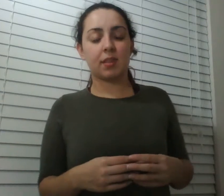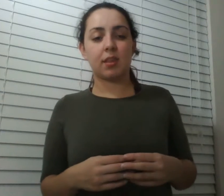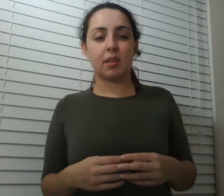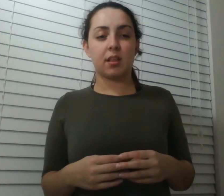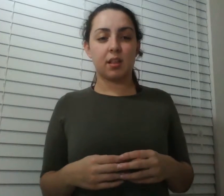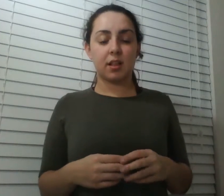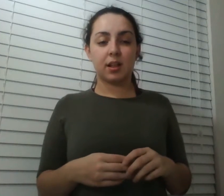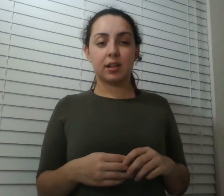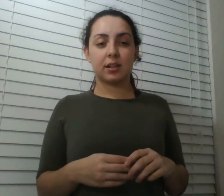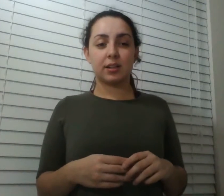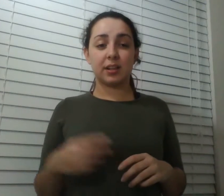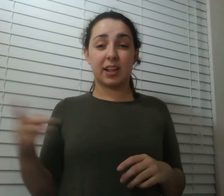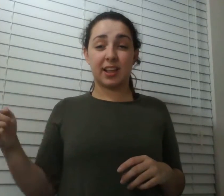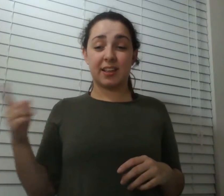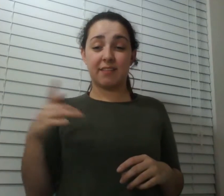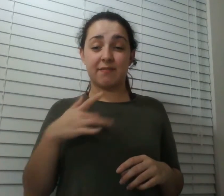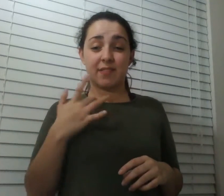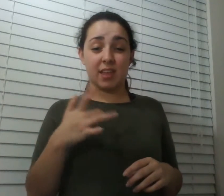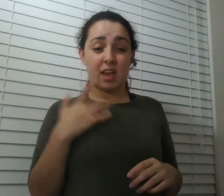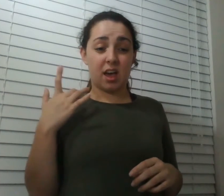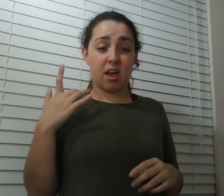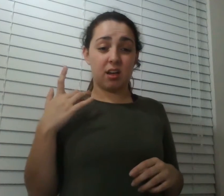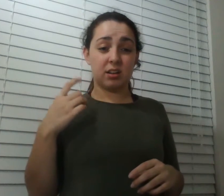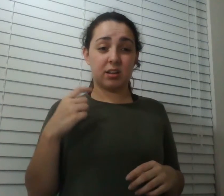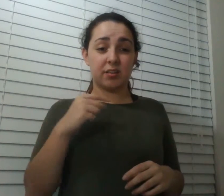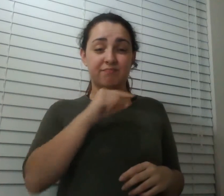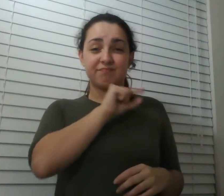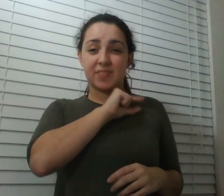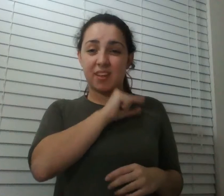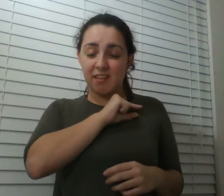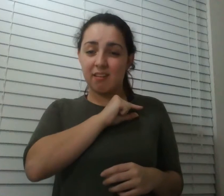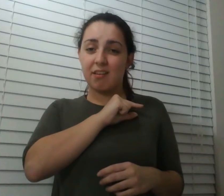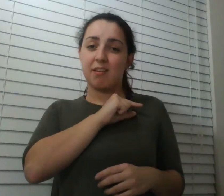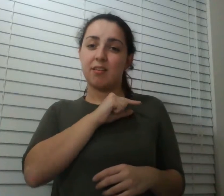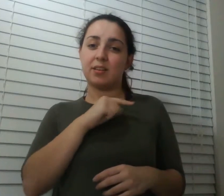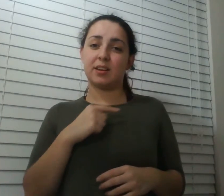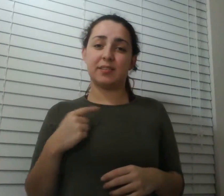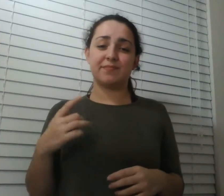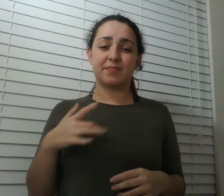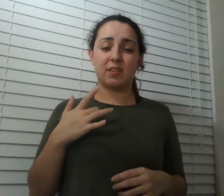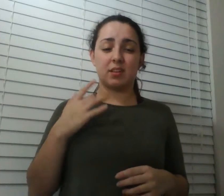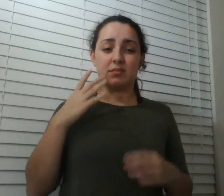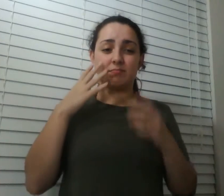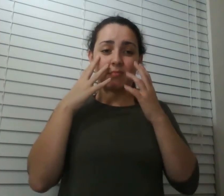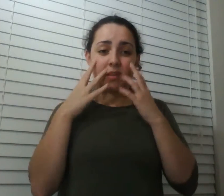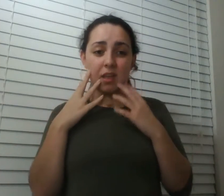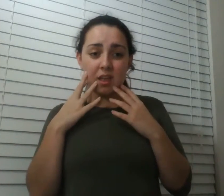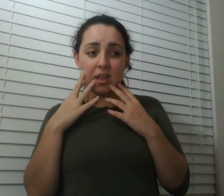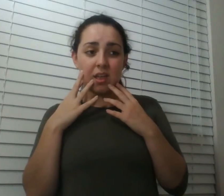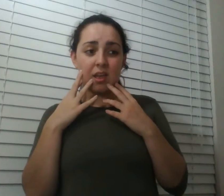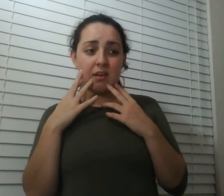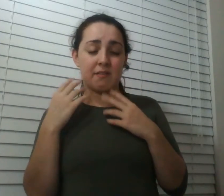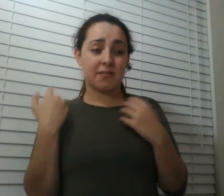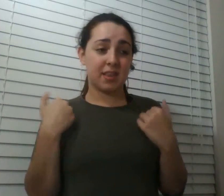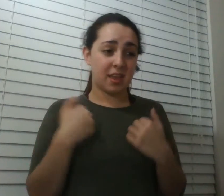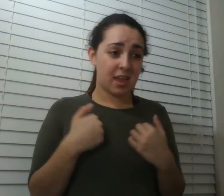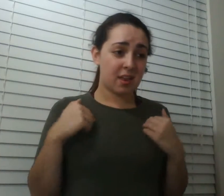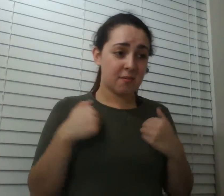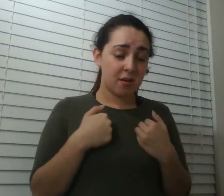i felt guilt and then of course i felt sorry for an animal but what really struck me was what